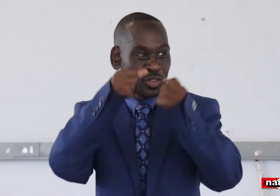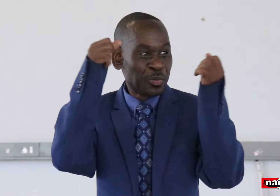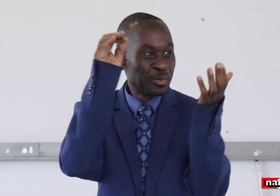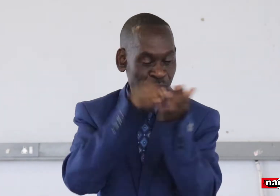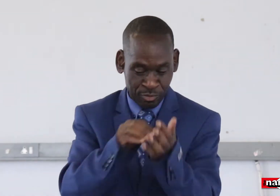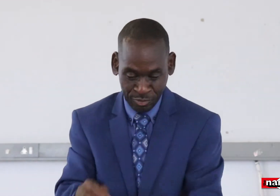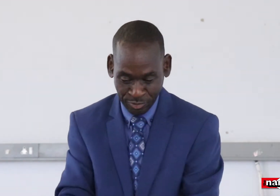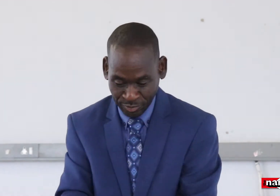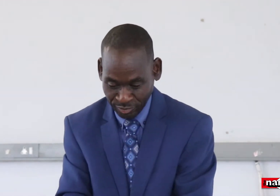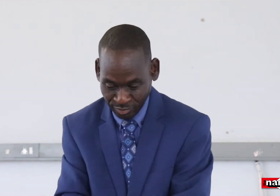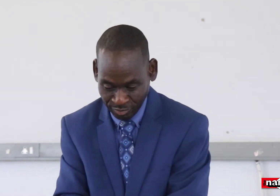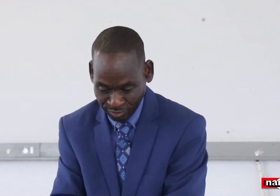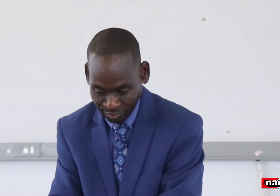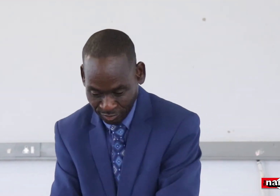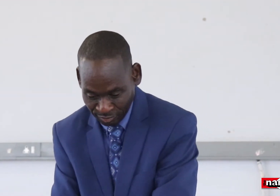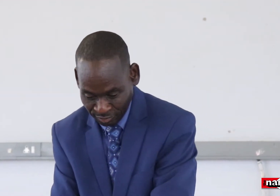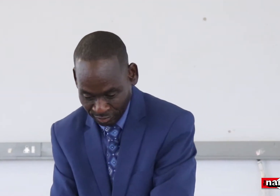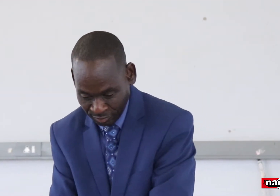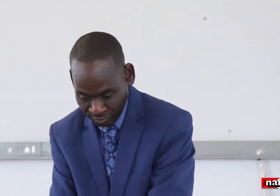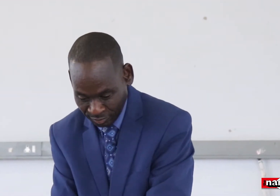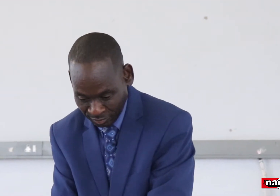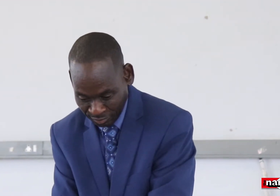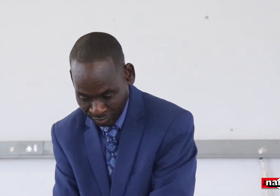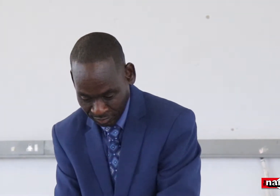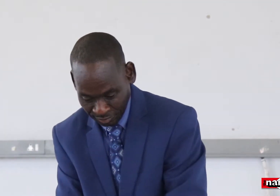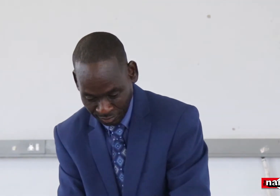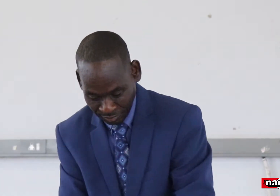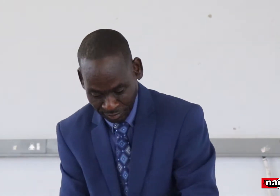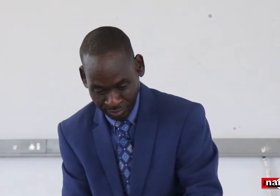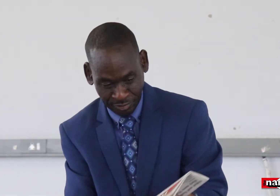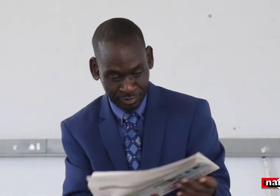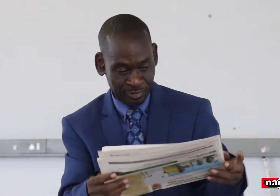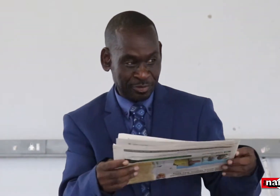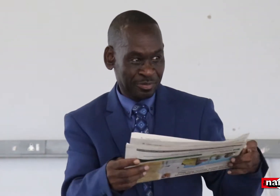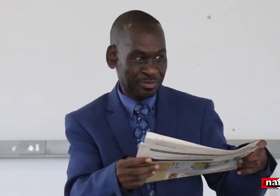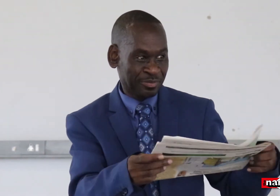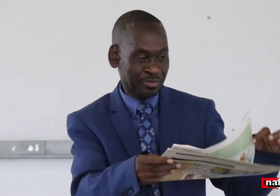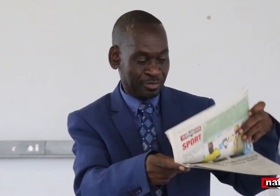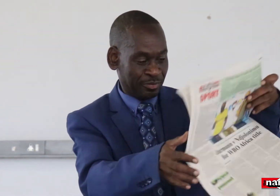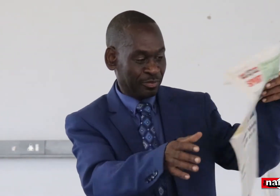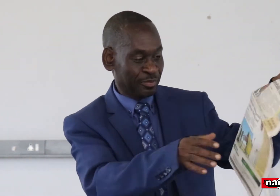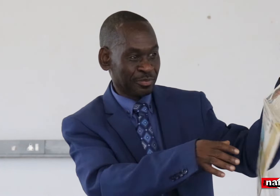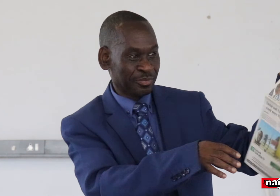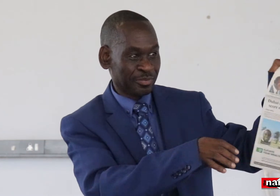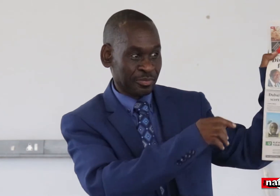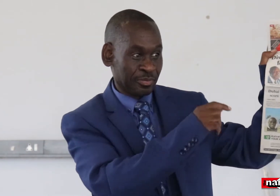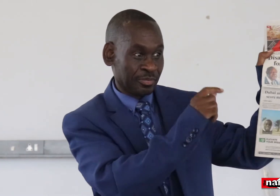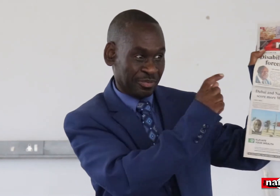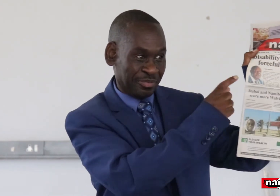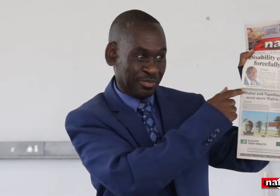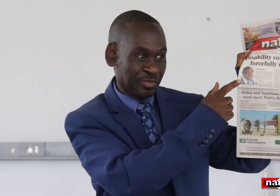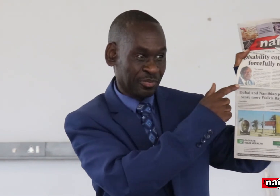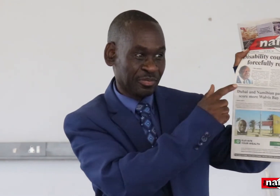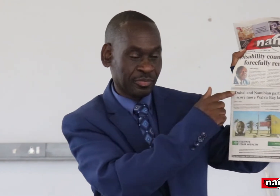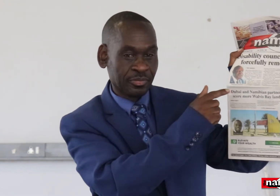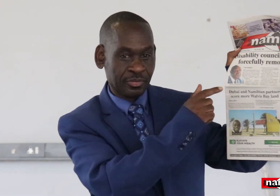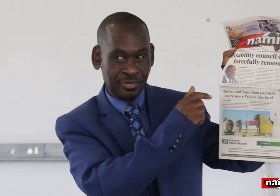the Council, things which were published in the newspaper.